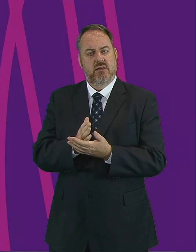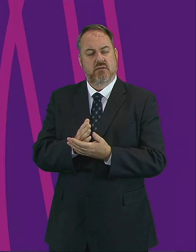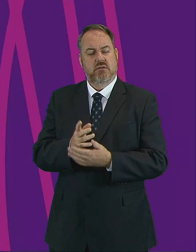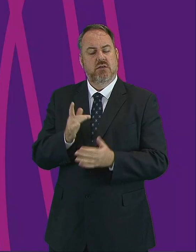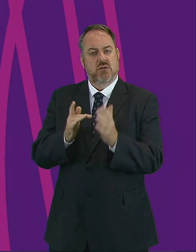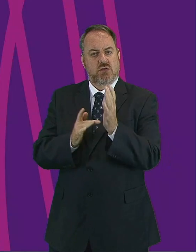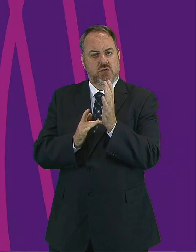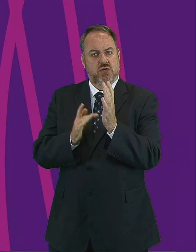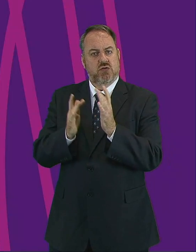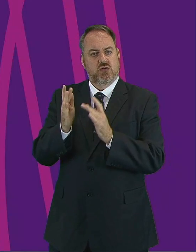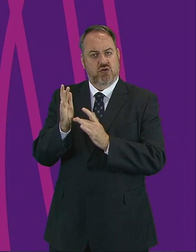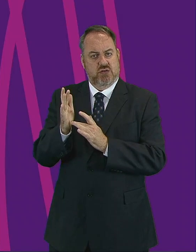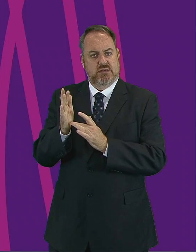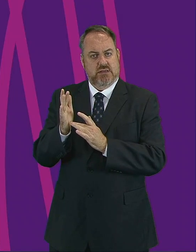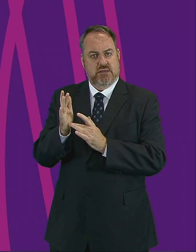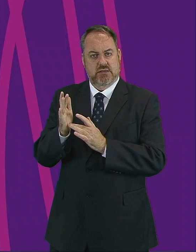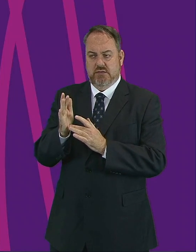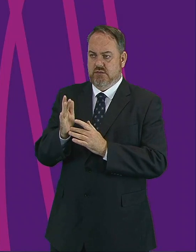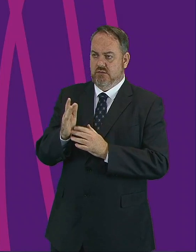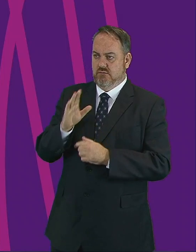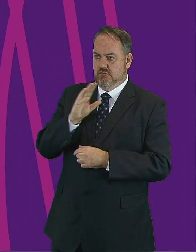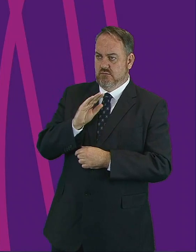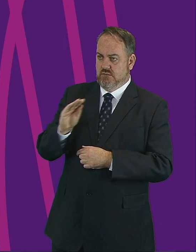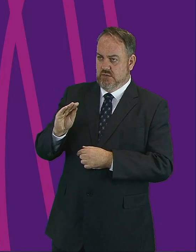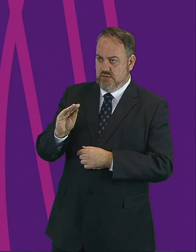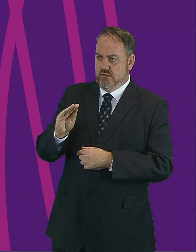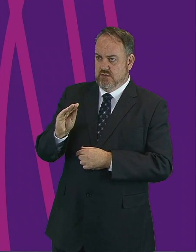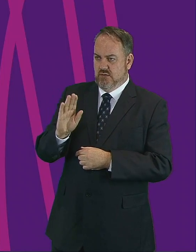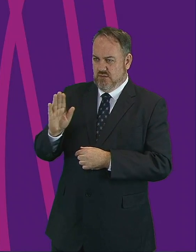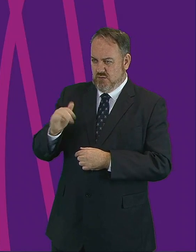will you make us your top dogs?